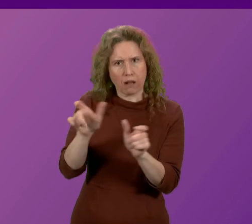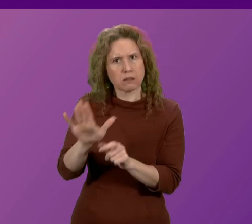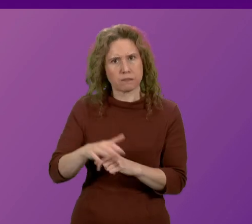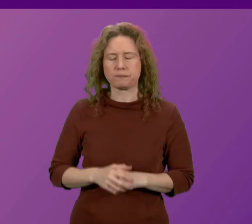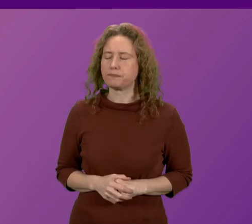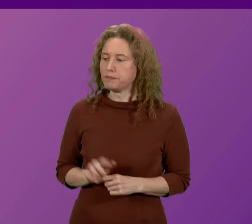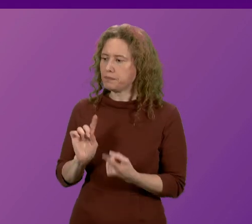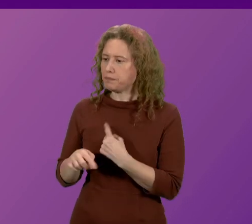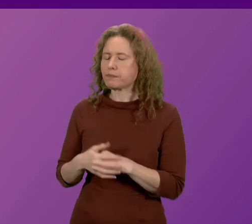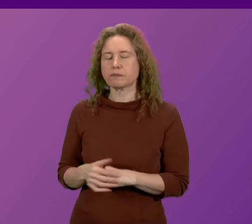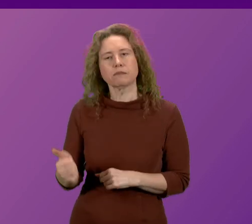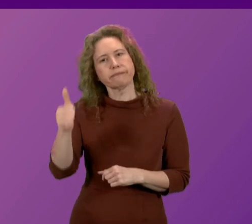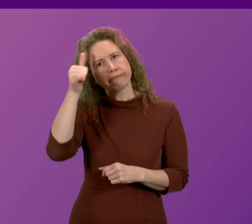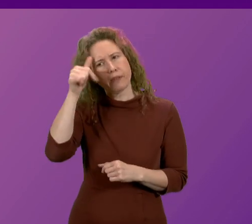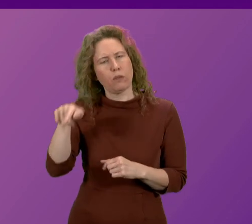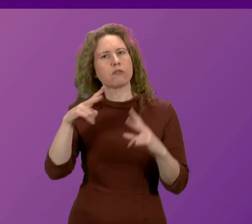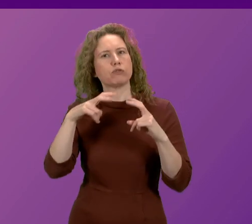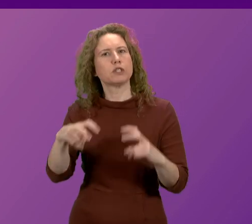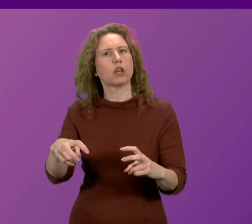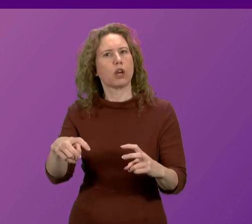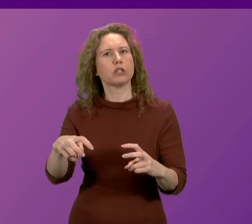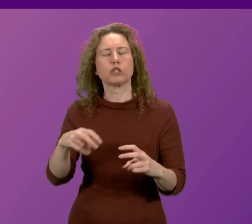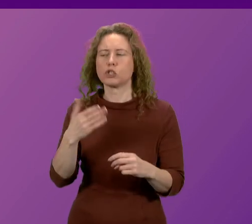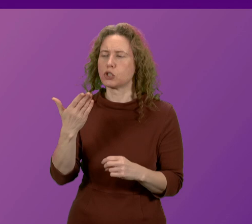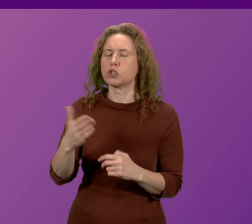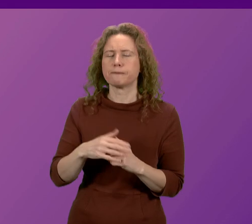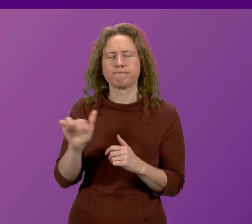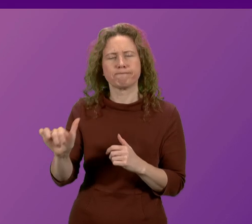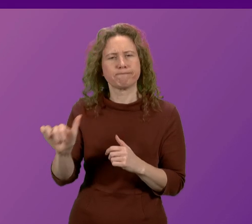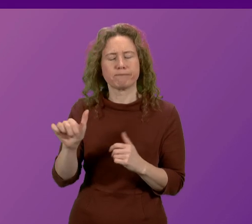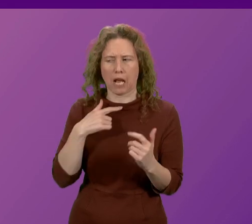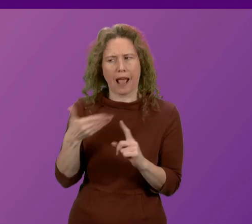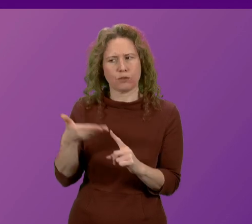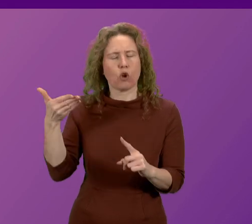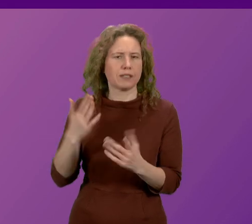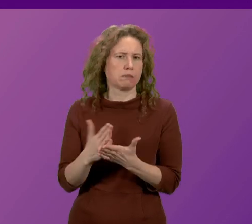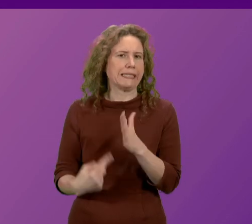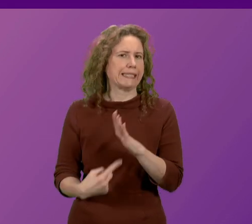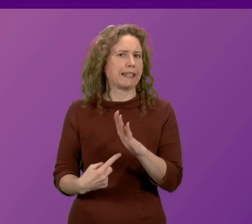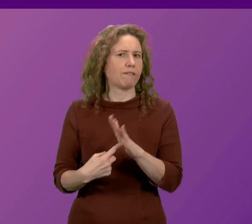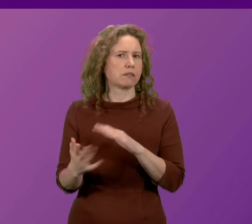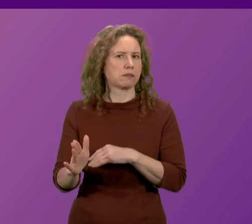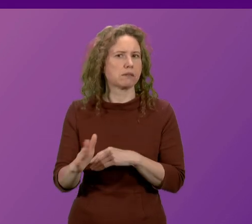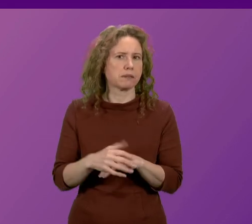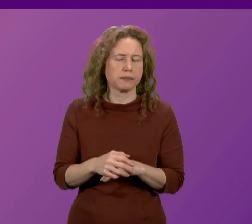President Officer, I am familiar with the research that Mr Mundell puts to me, and I acknowledge the significance of the issue of